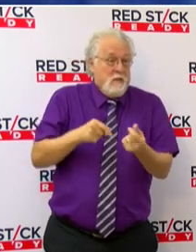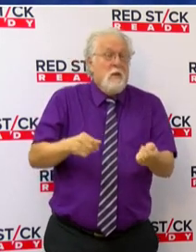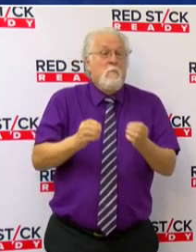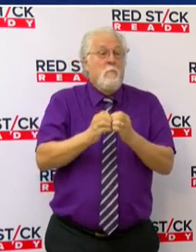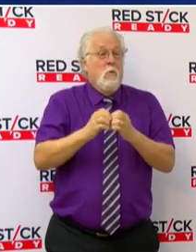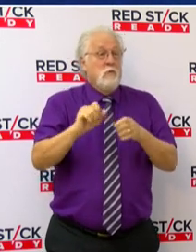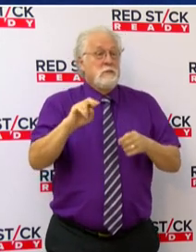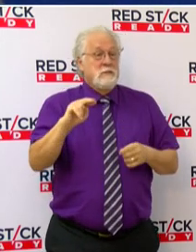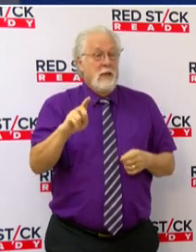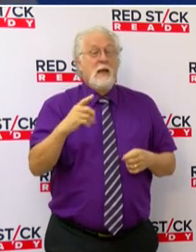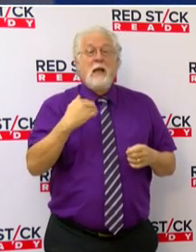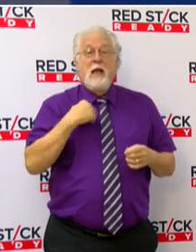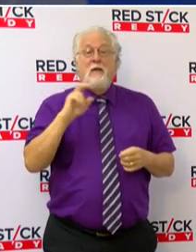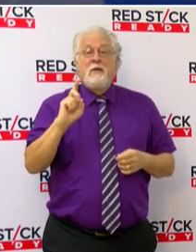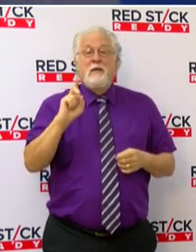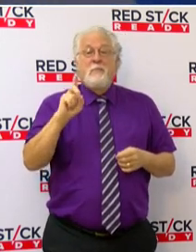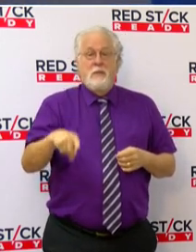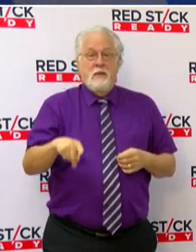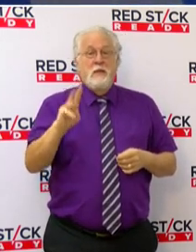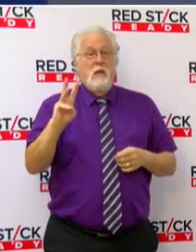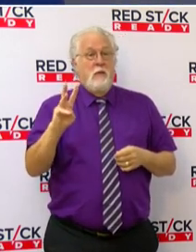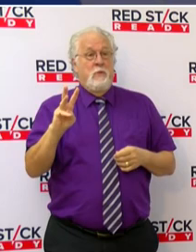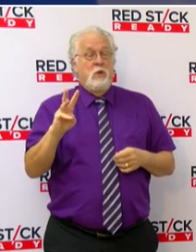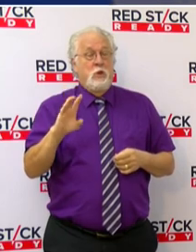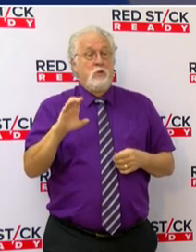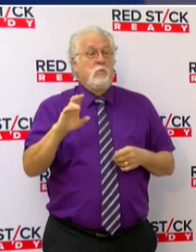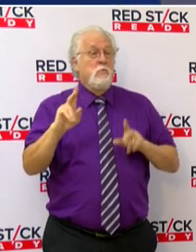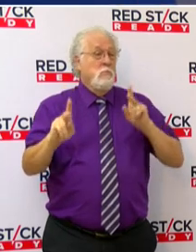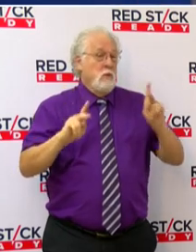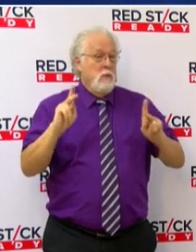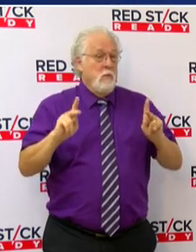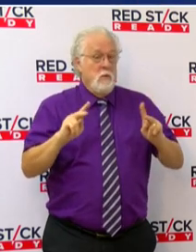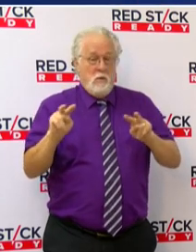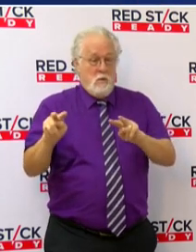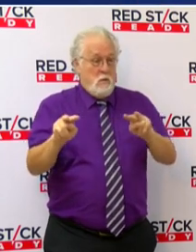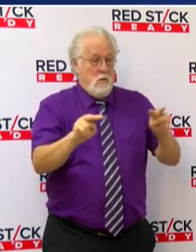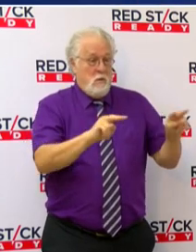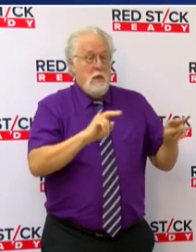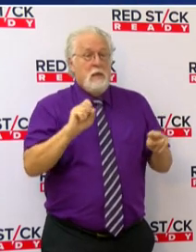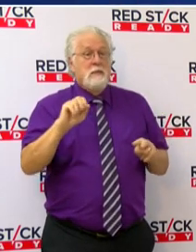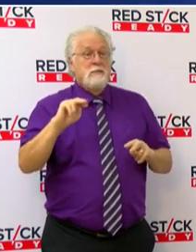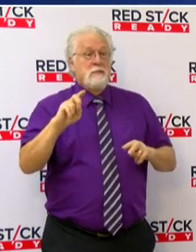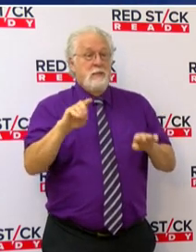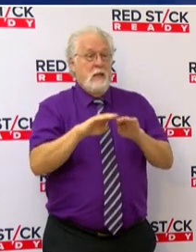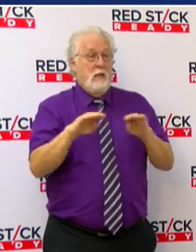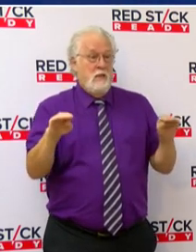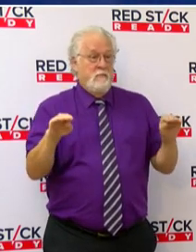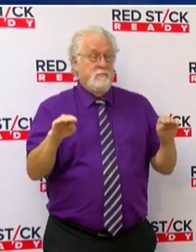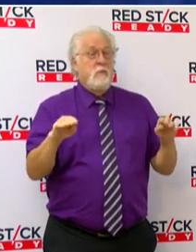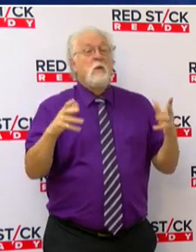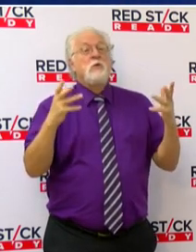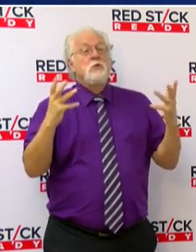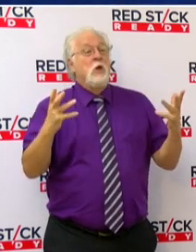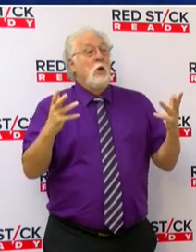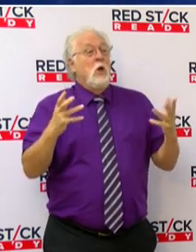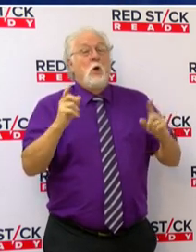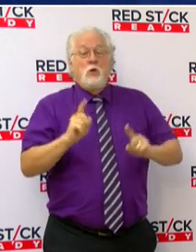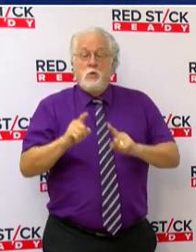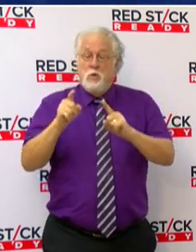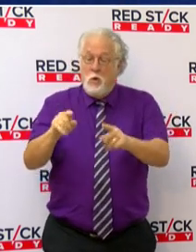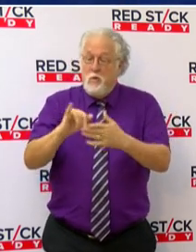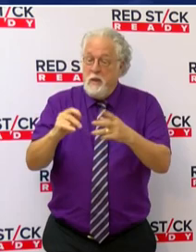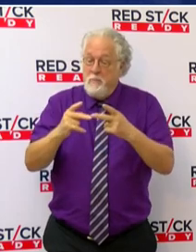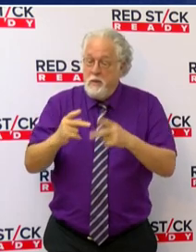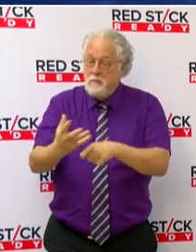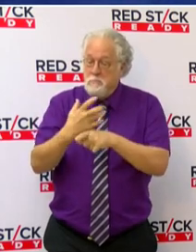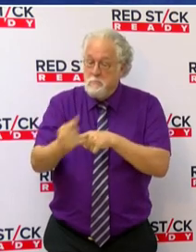sites. And we have DPW crews monitoring sand levels. So if you go to a site